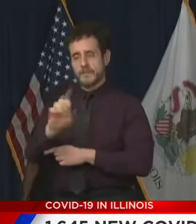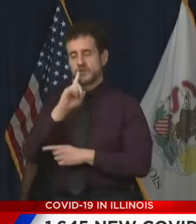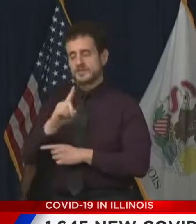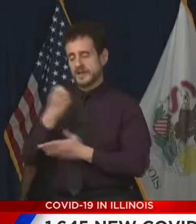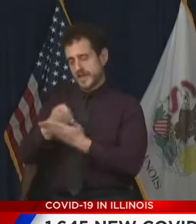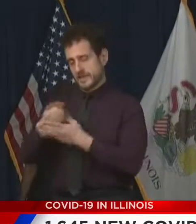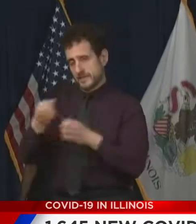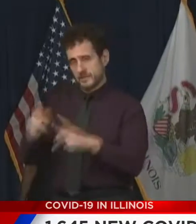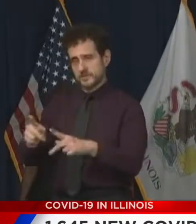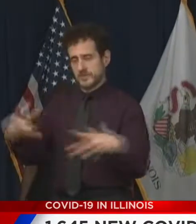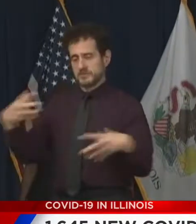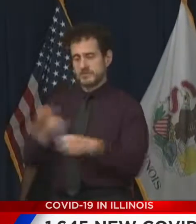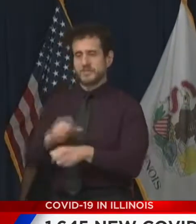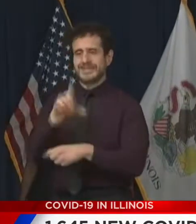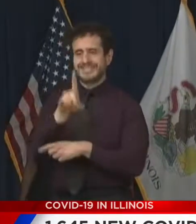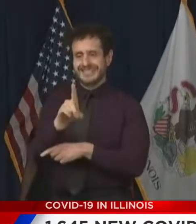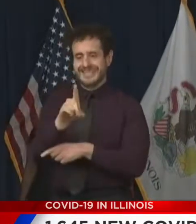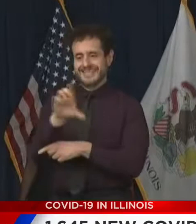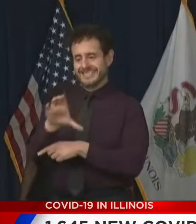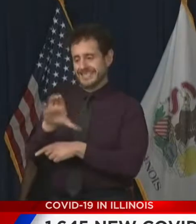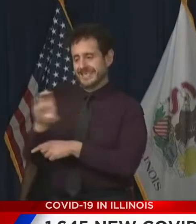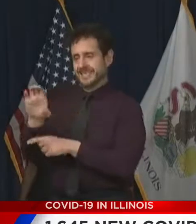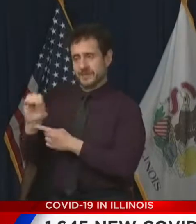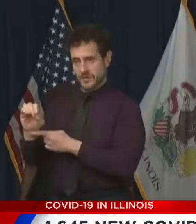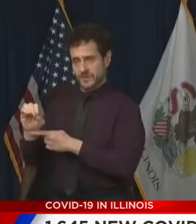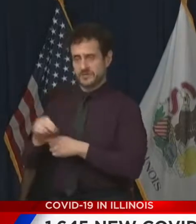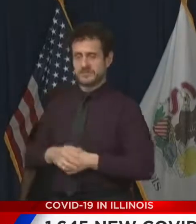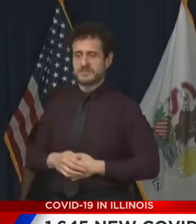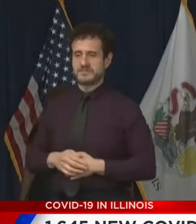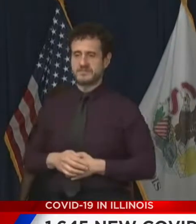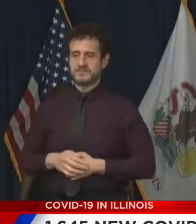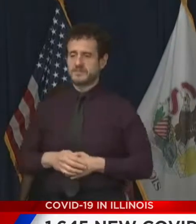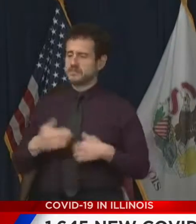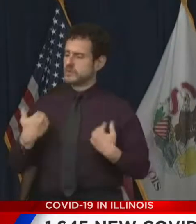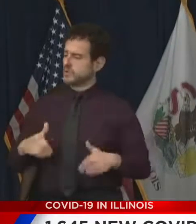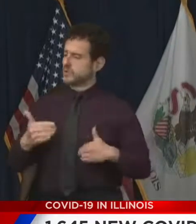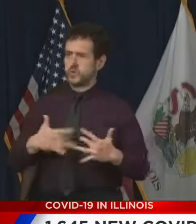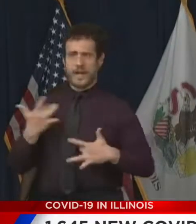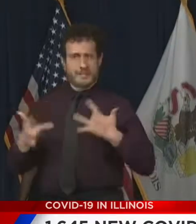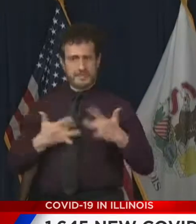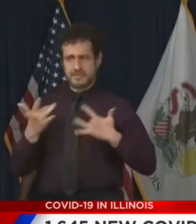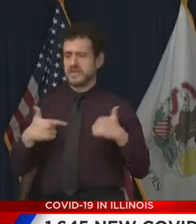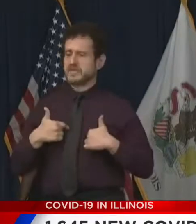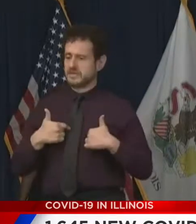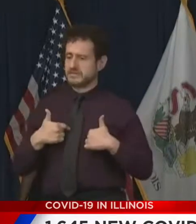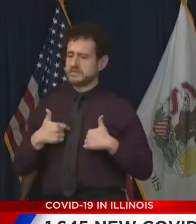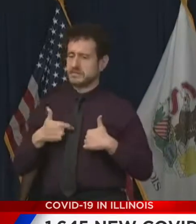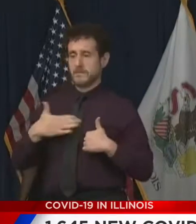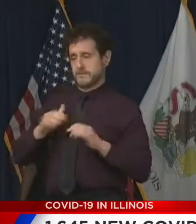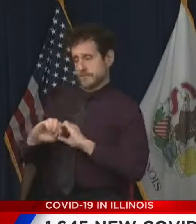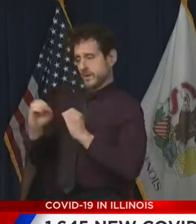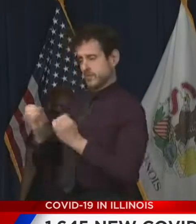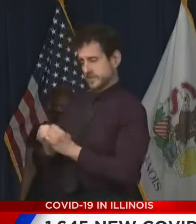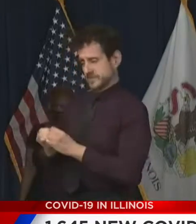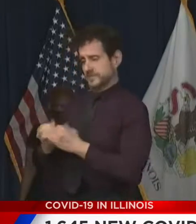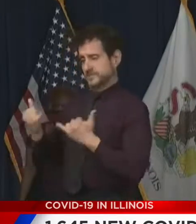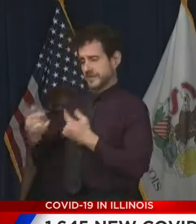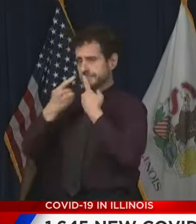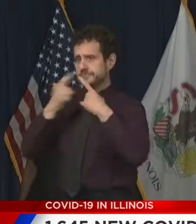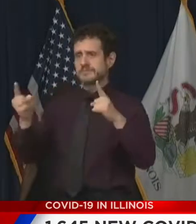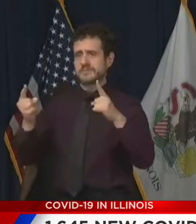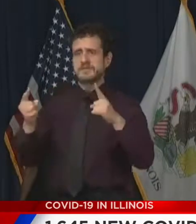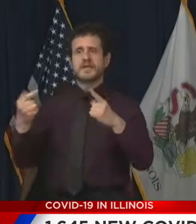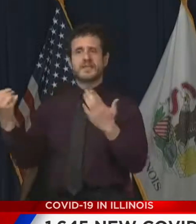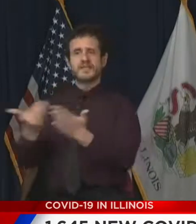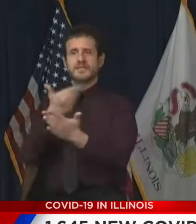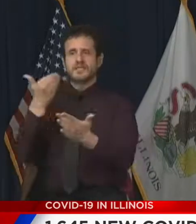DCEO for short. I want to start off by just noting how excited that we at DCEO are to be able to announce this first wave